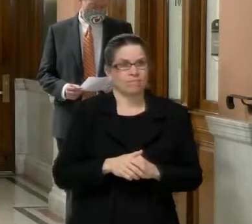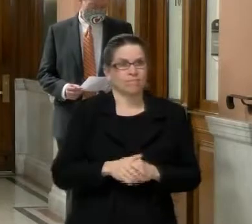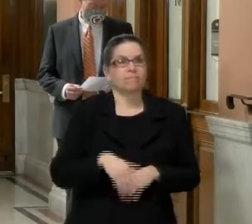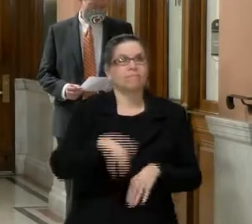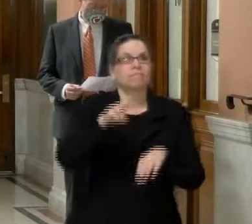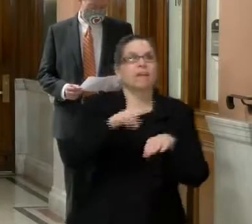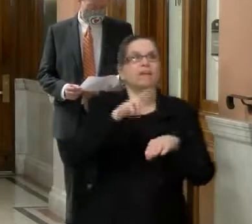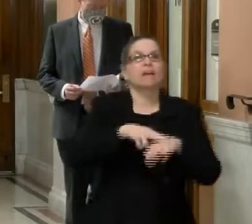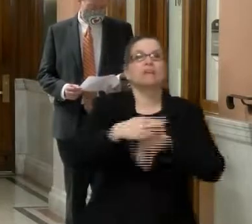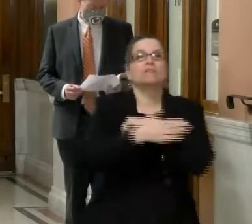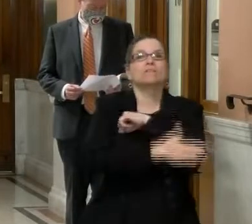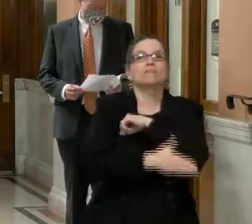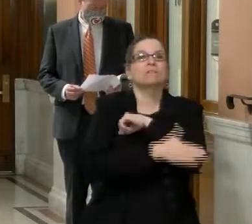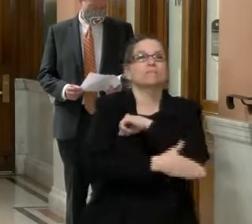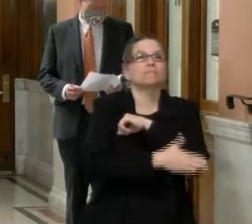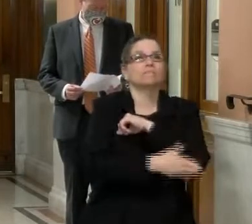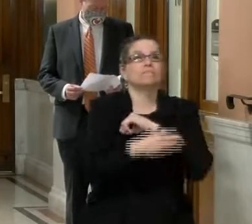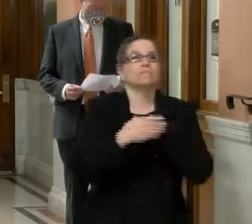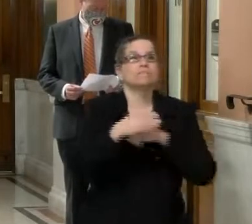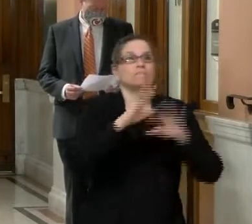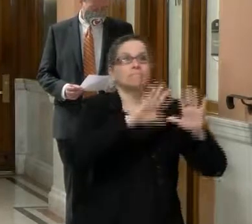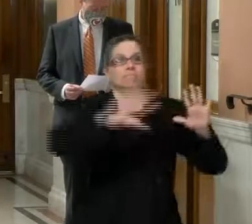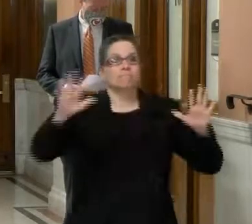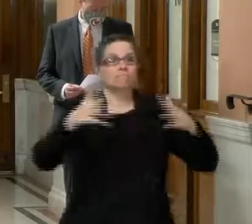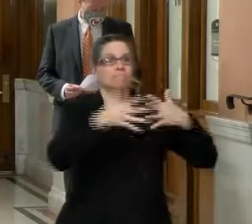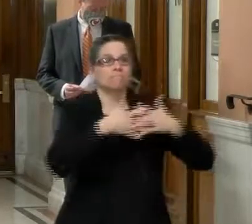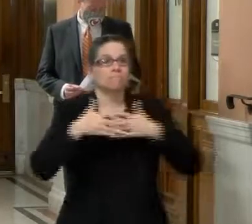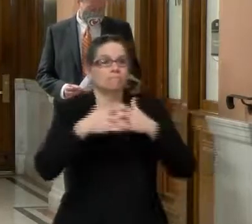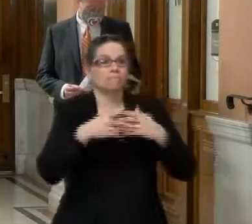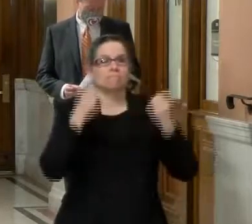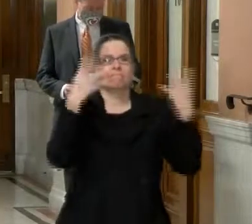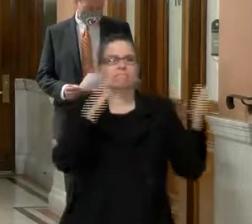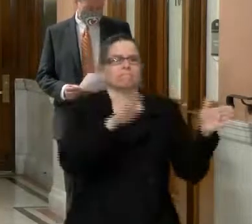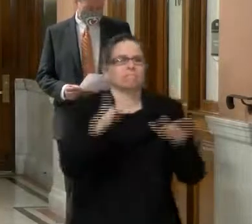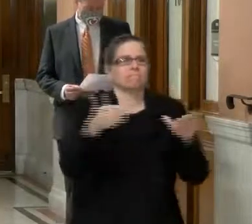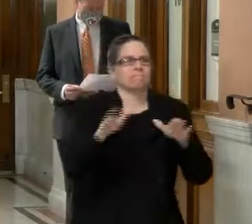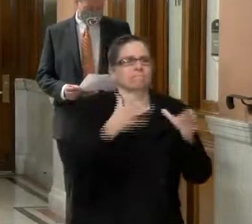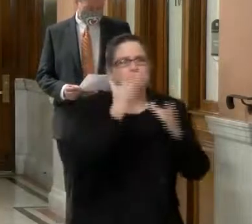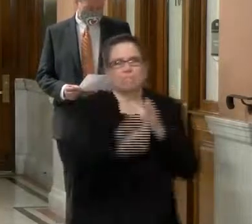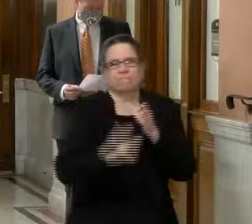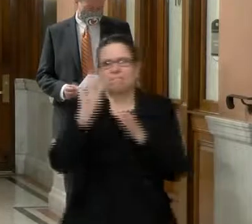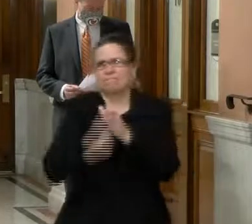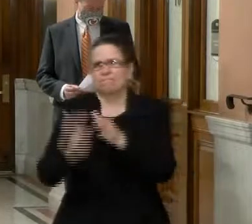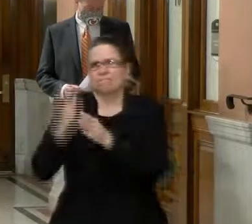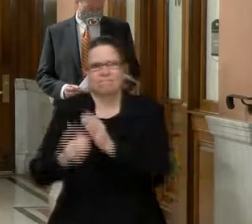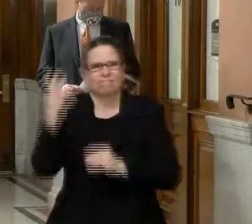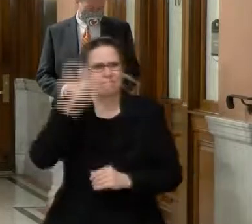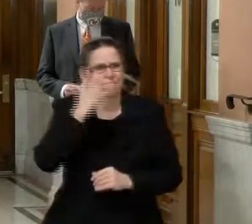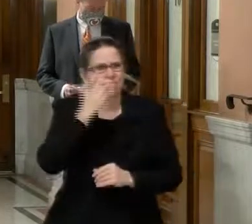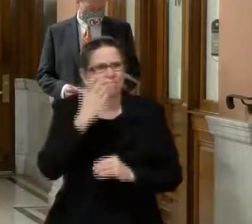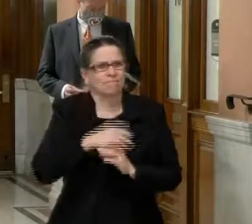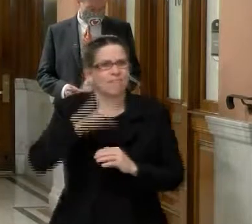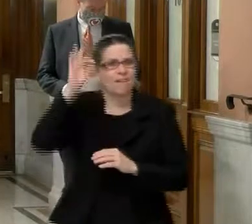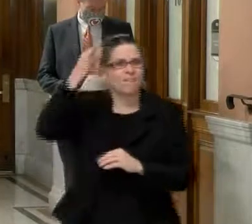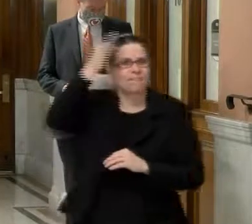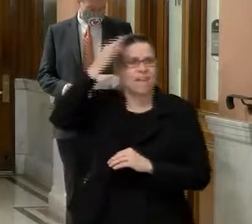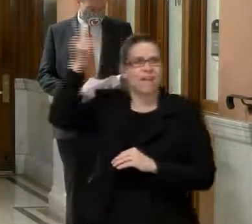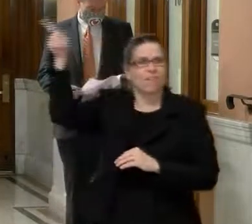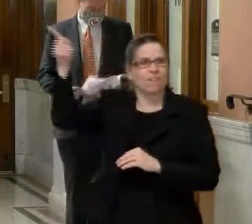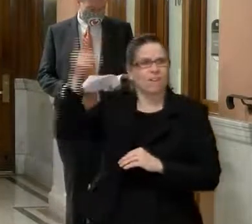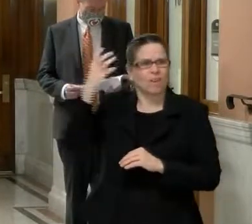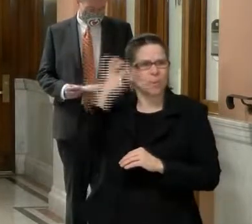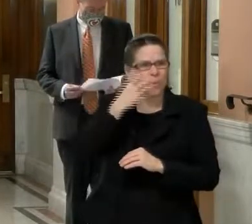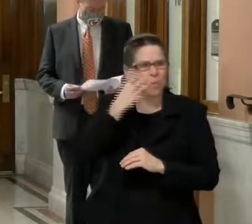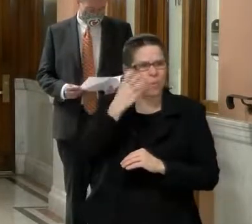400,000 deaths since the start of the pandemic. And, uh, I think that the federal government was saying they expect another 100,000 deaths